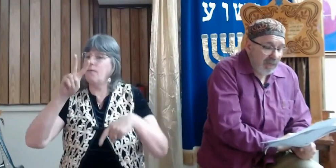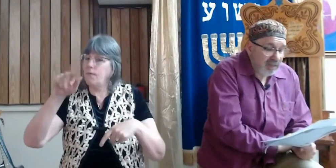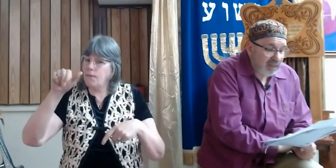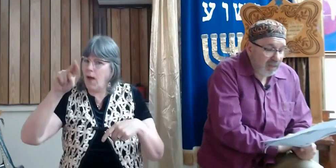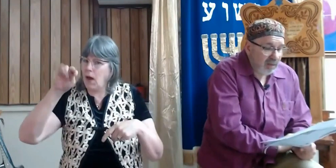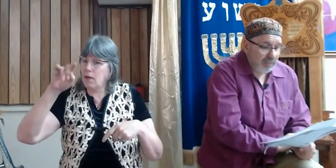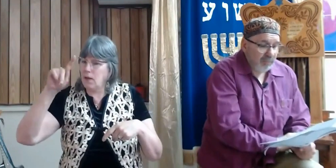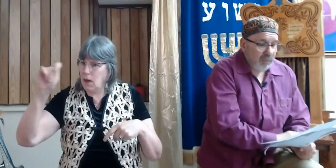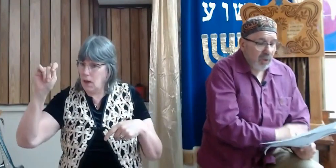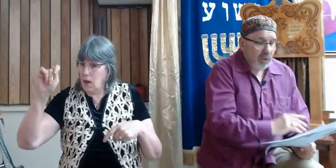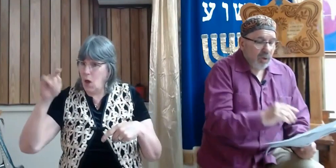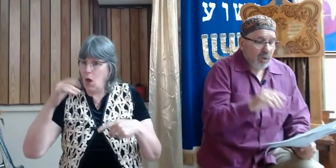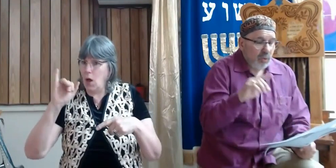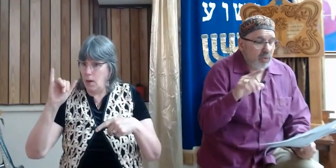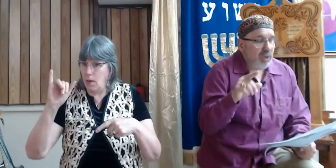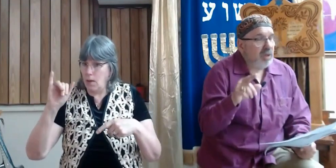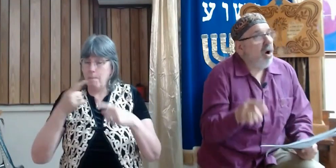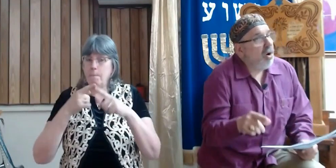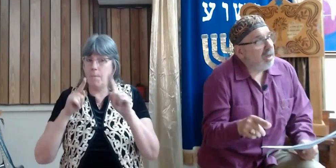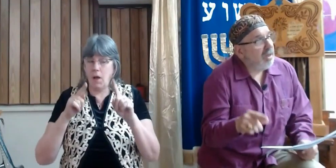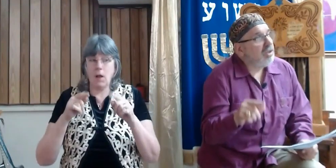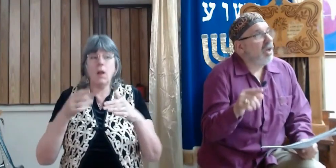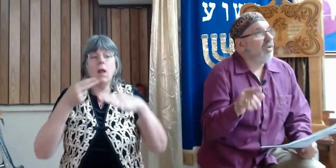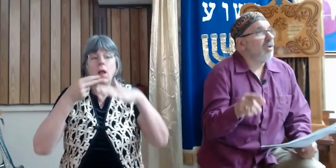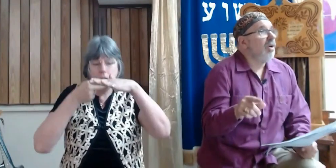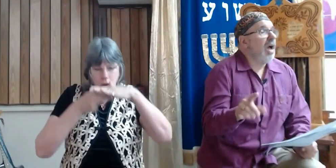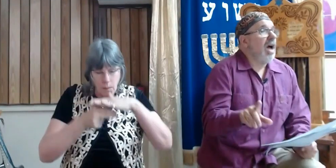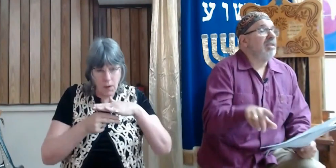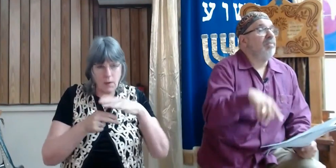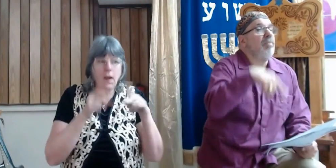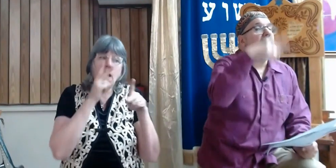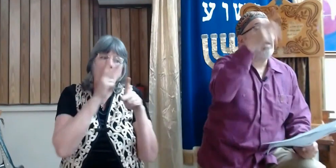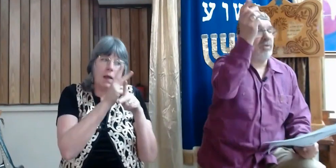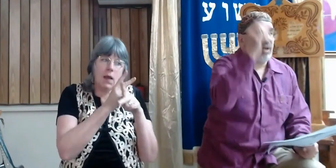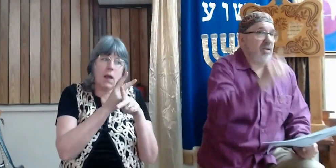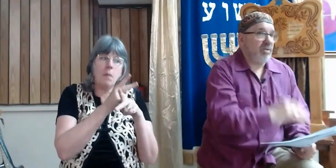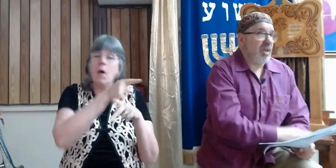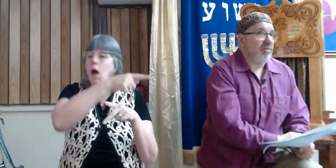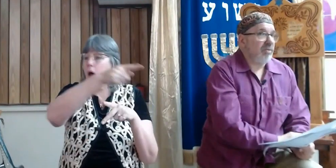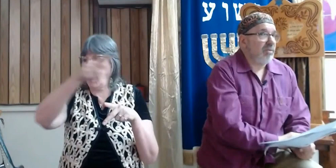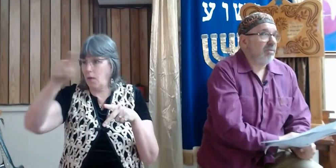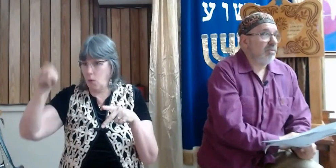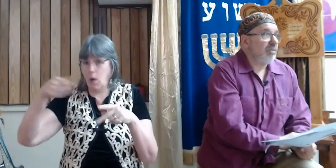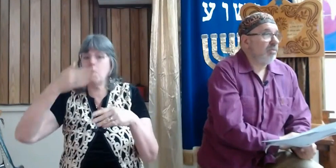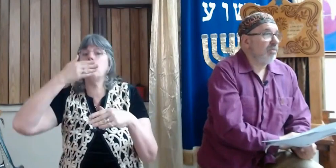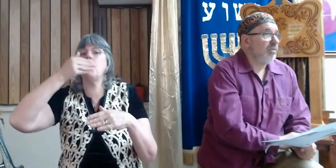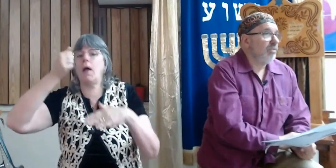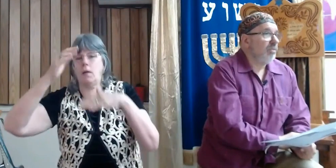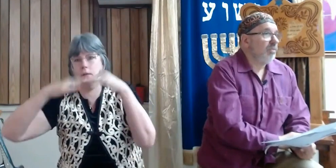in humility regard each other as better than yourself.